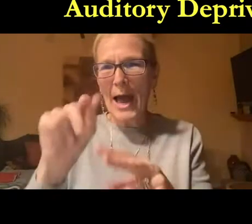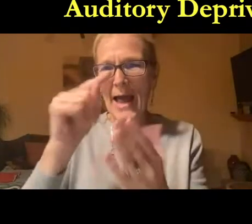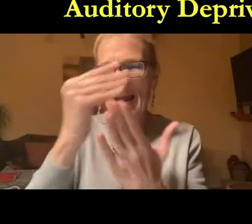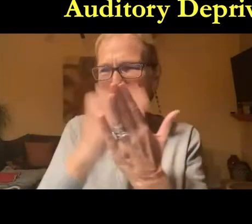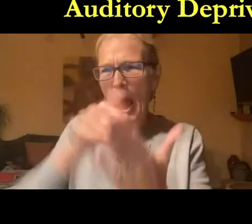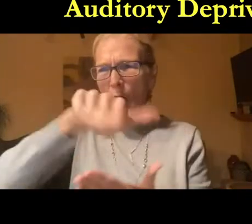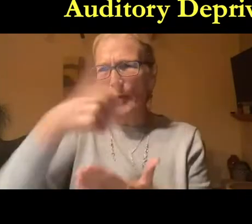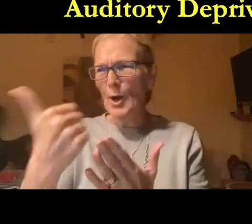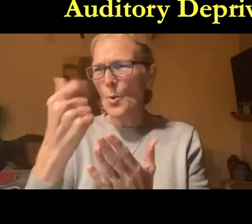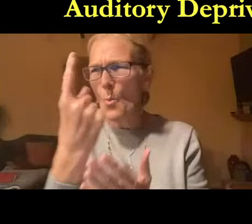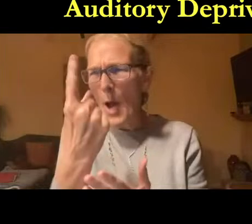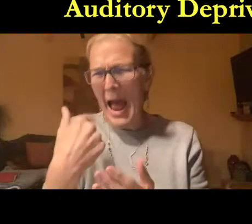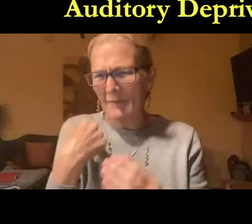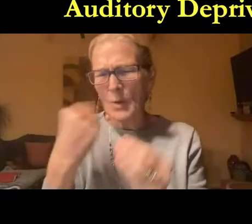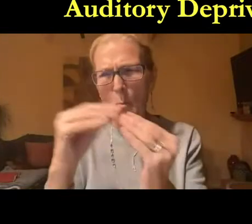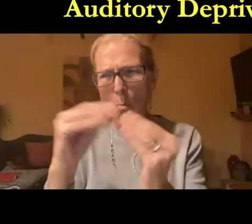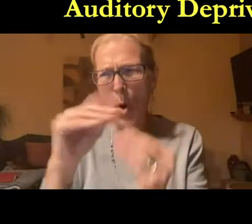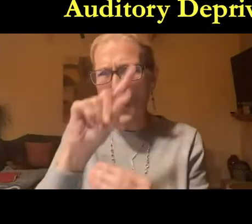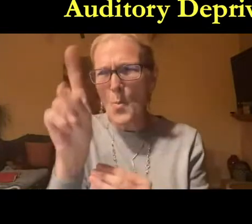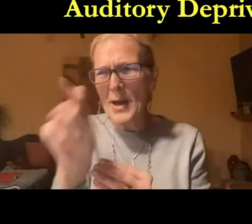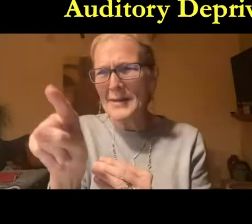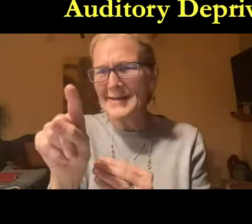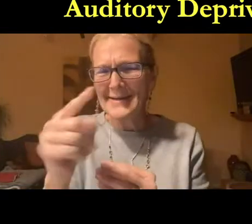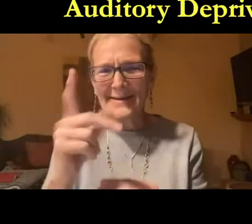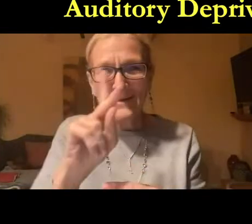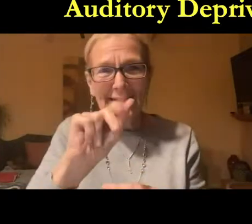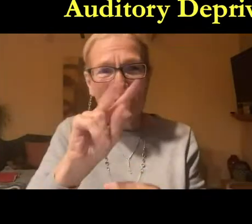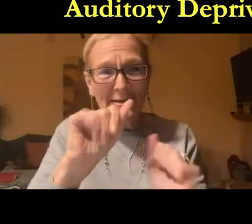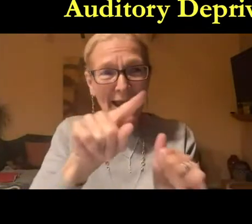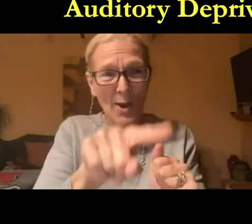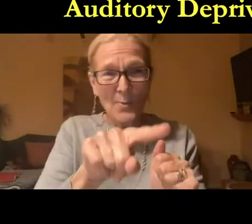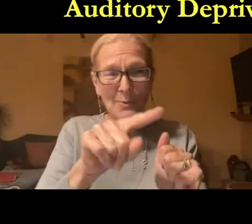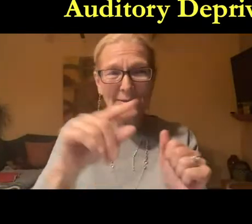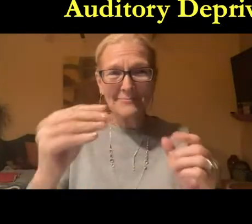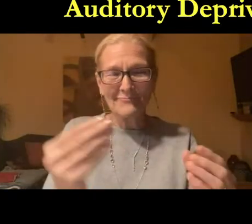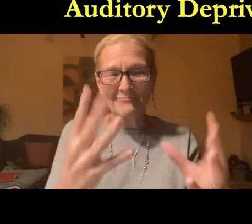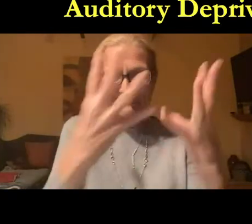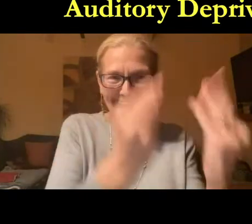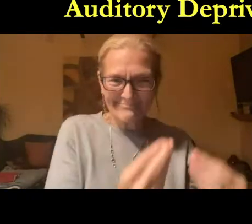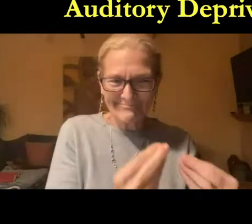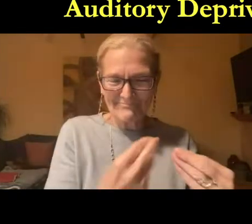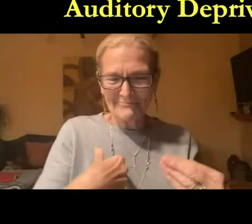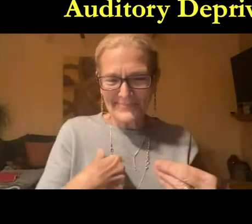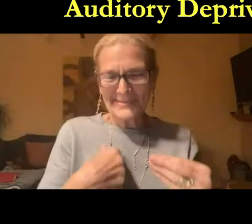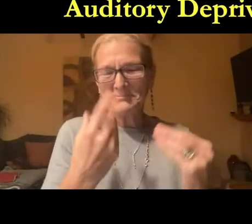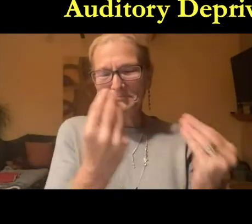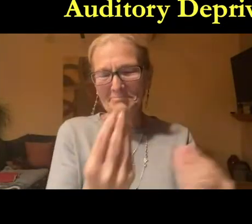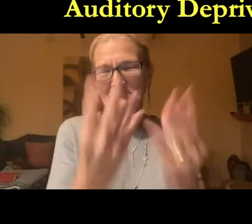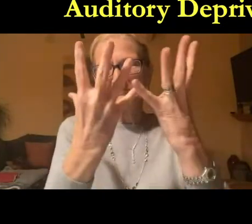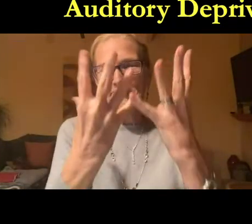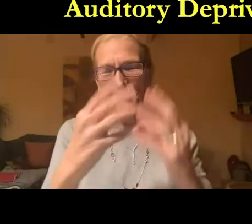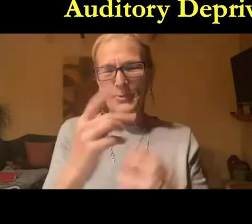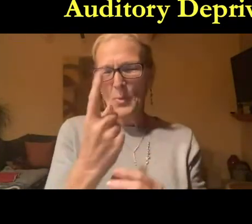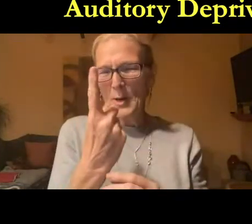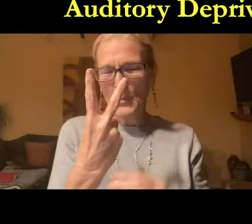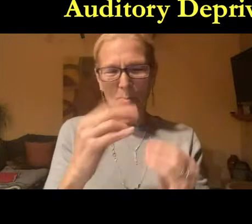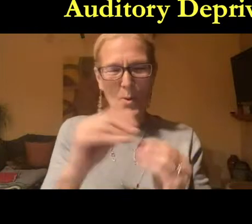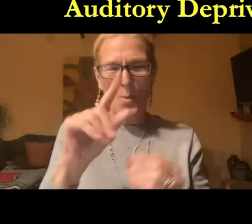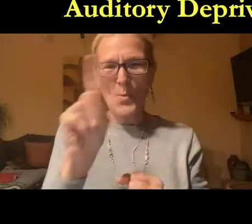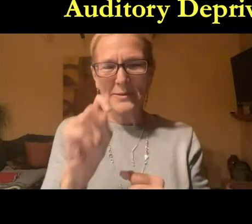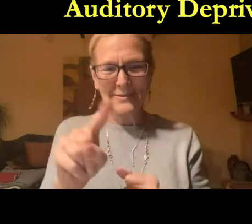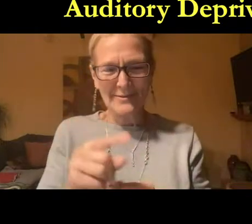closed i'm not sure what happened kavita you are going to have to look at the questions there